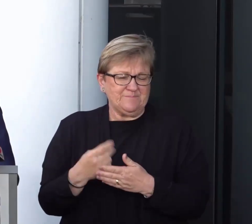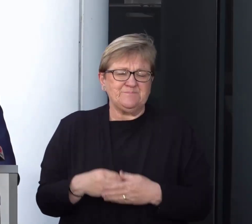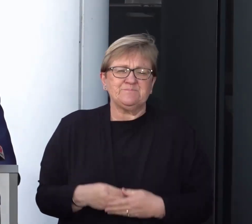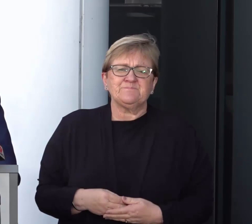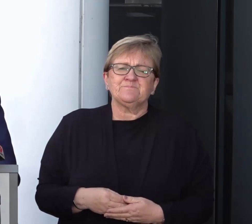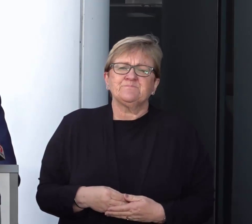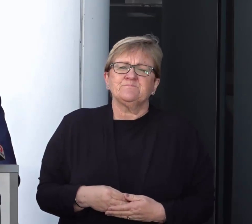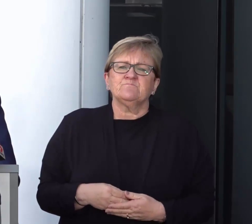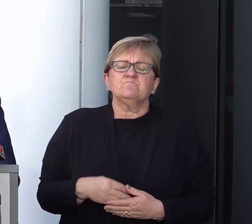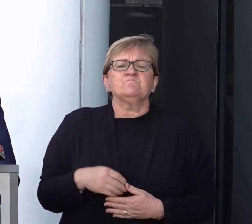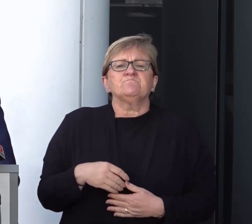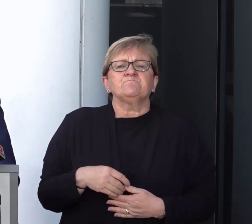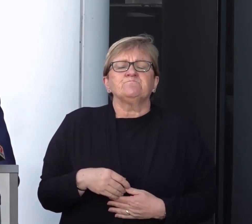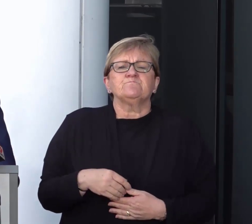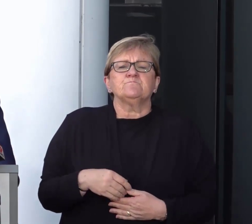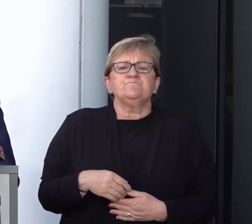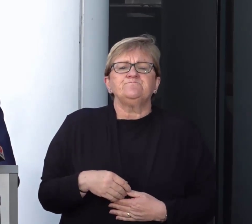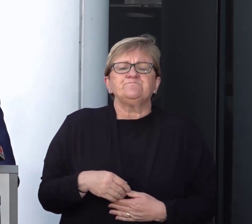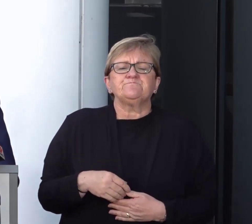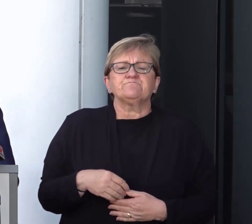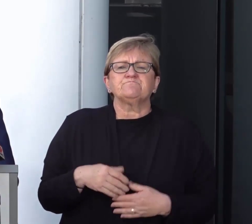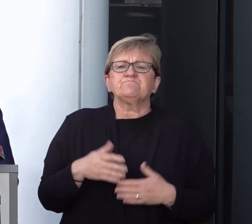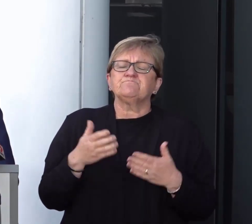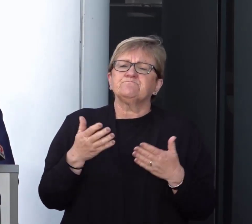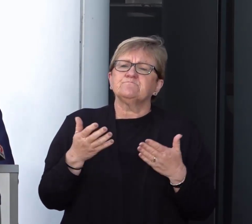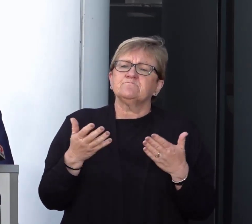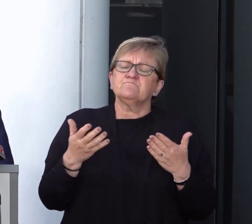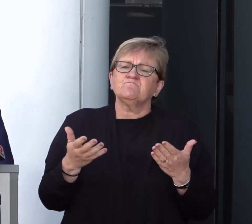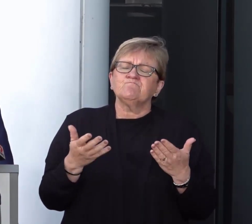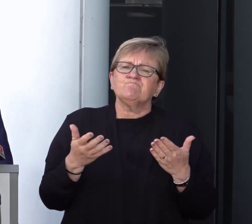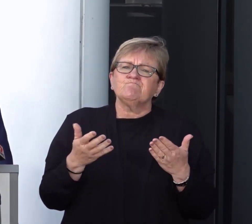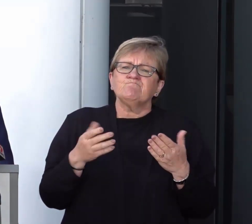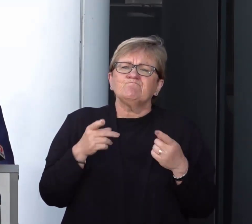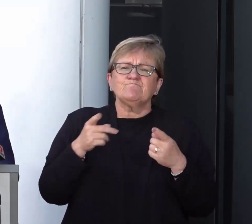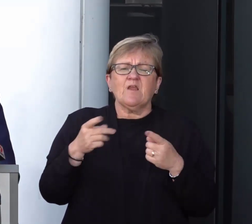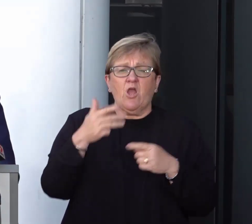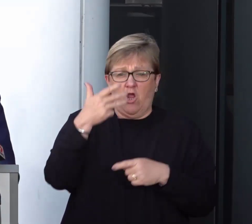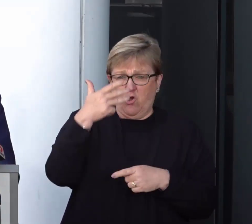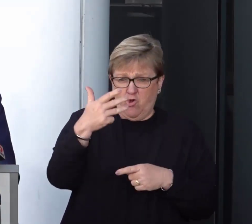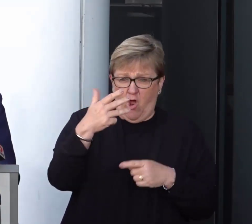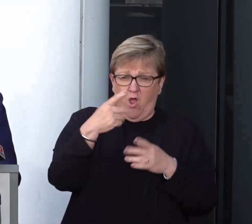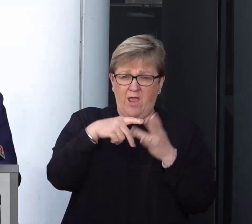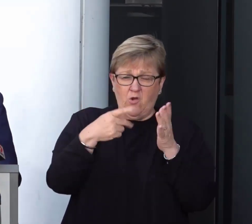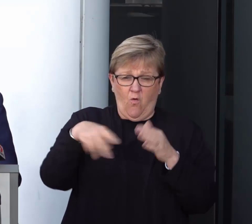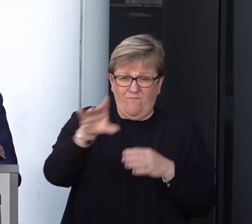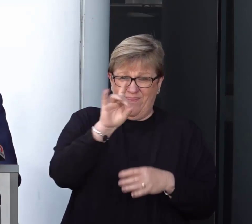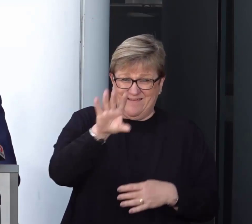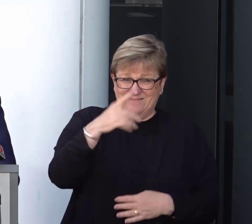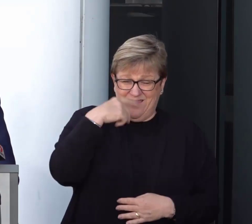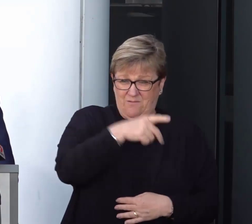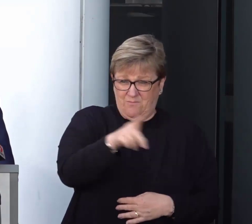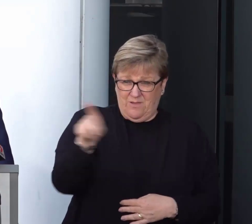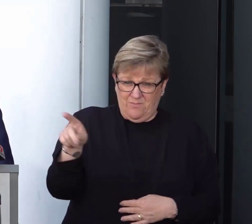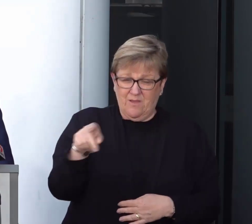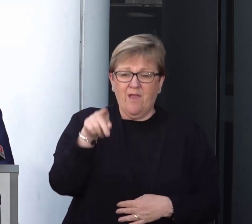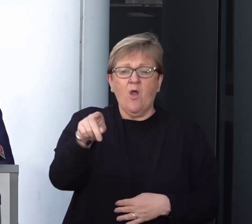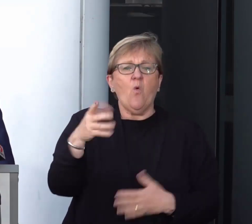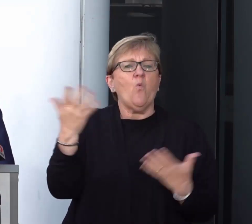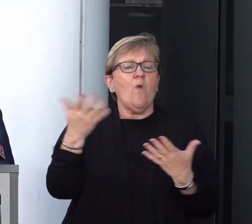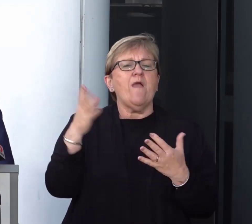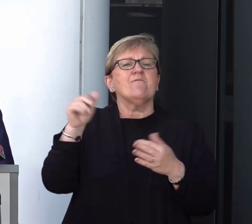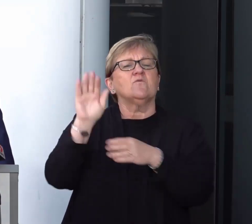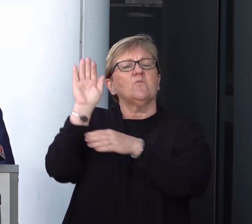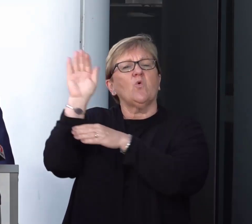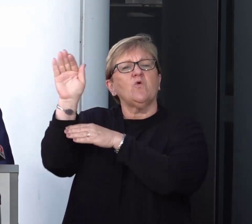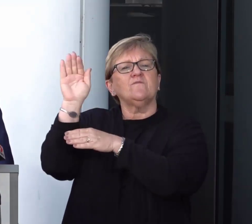These two, why don't we say nine of the 10 are all originating